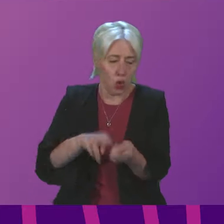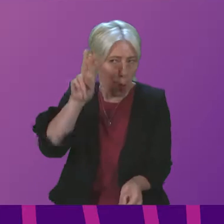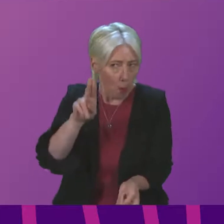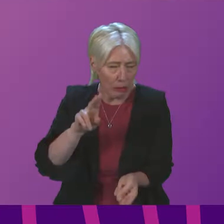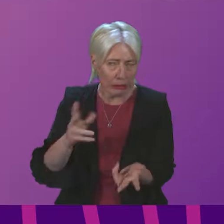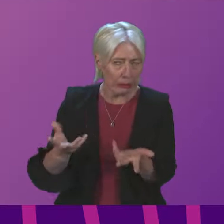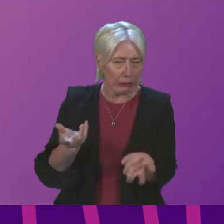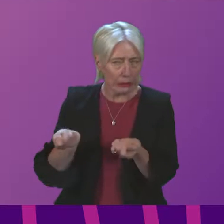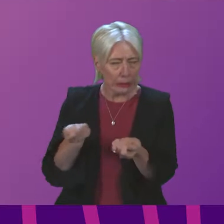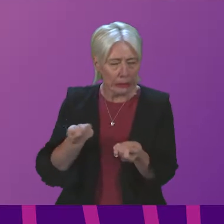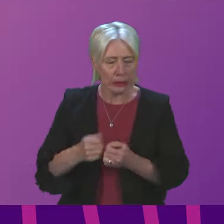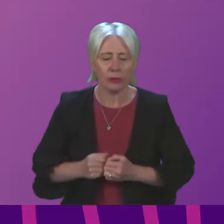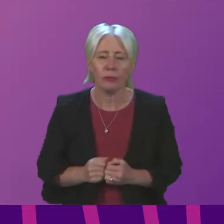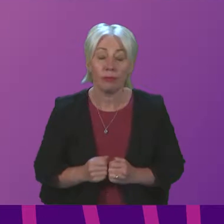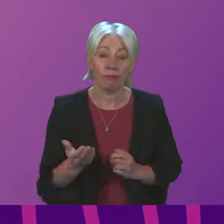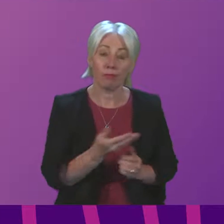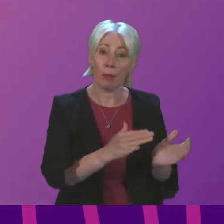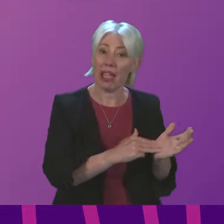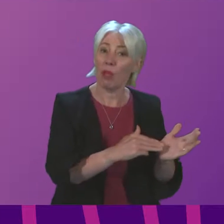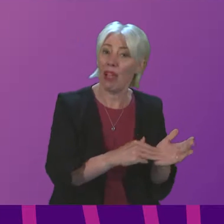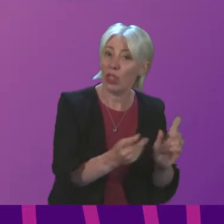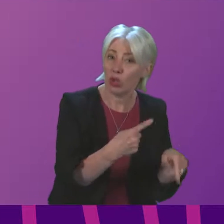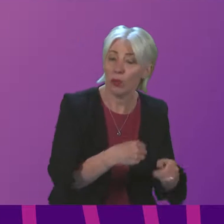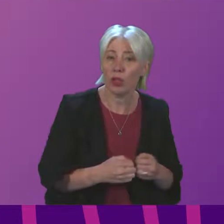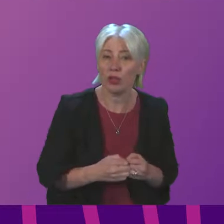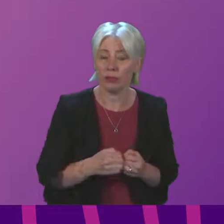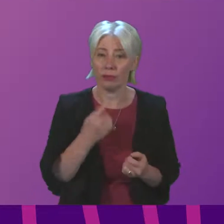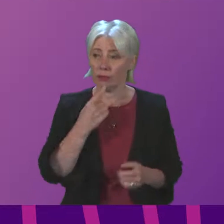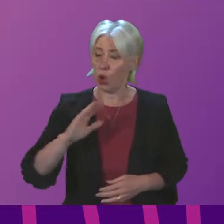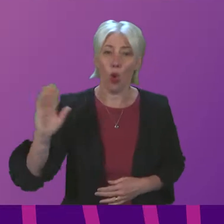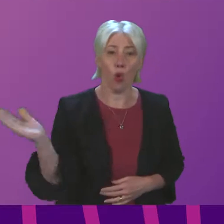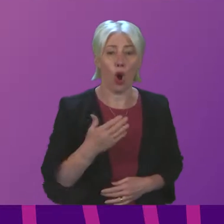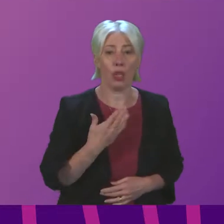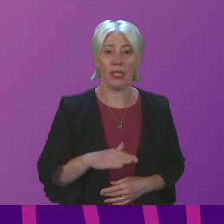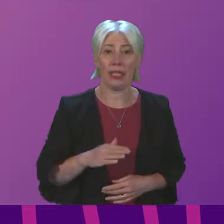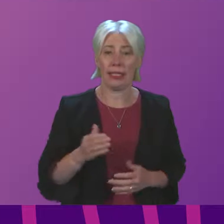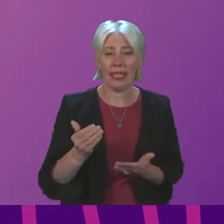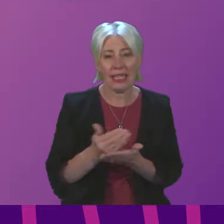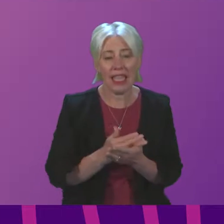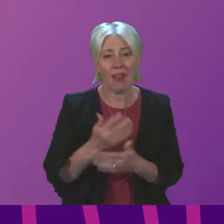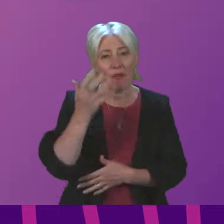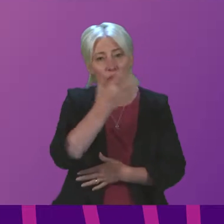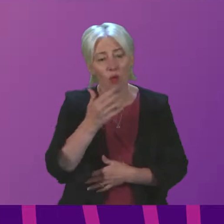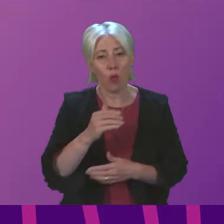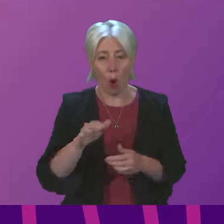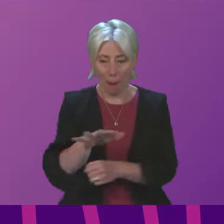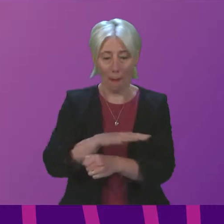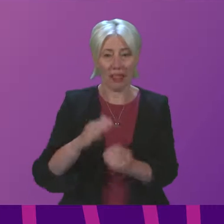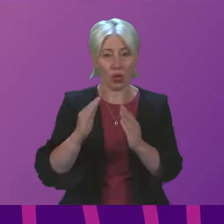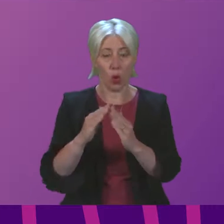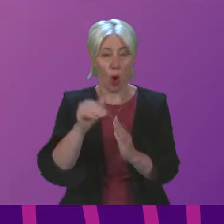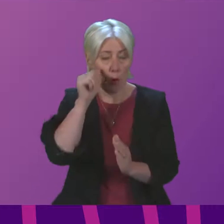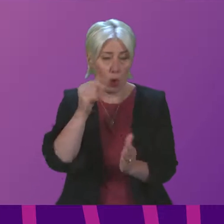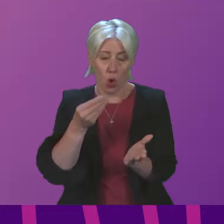Cabinet Secretary Michael Matheson. Everyone needs a safe, warm place to call home. But we know energy price